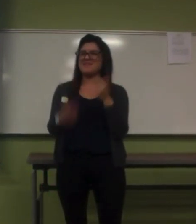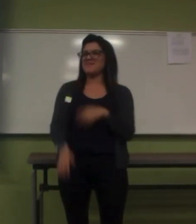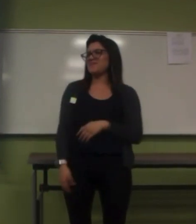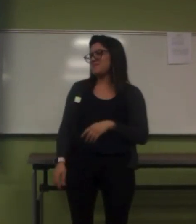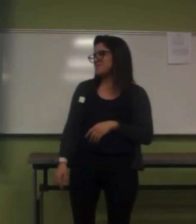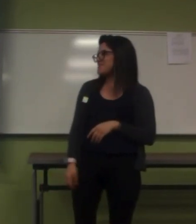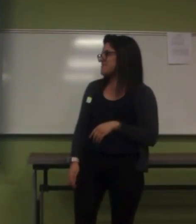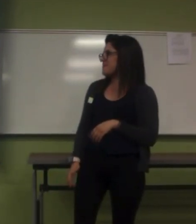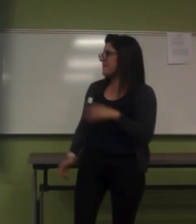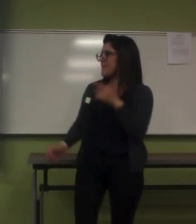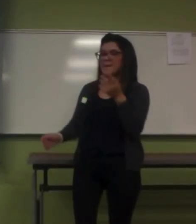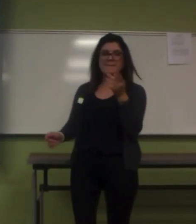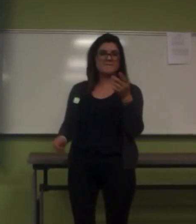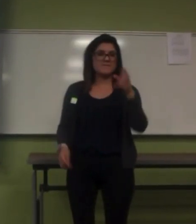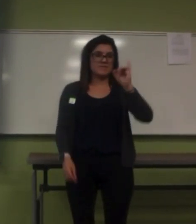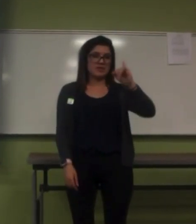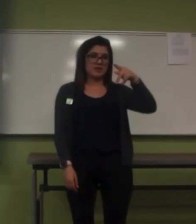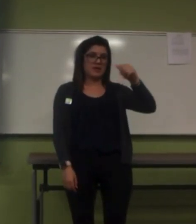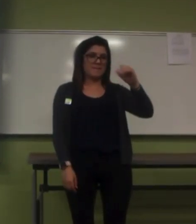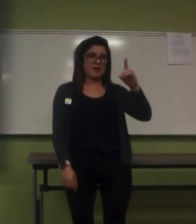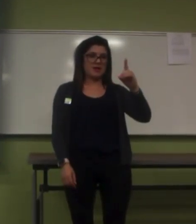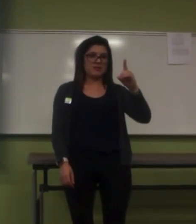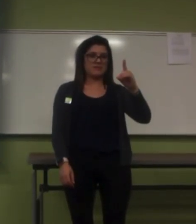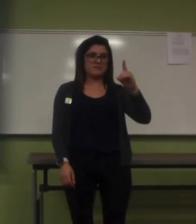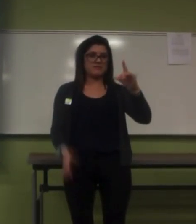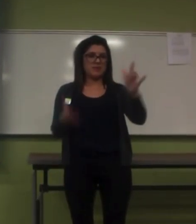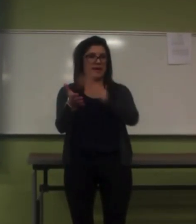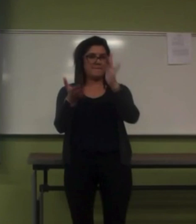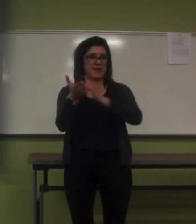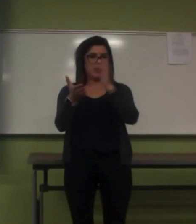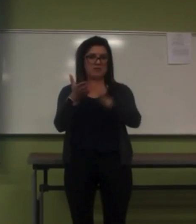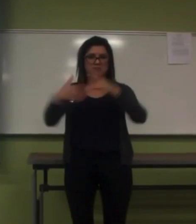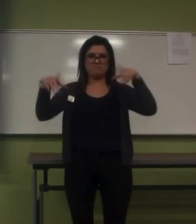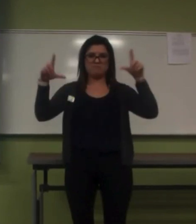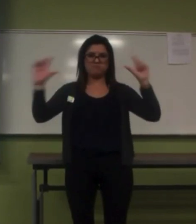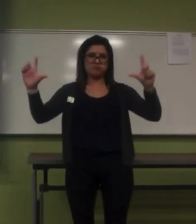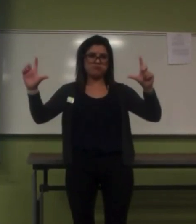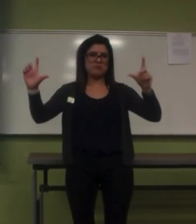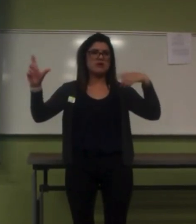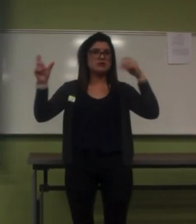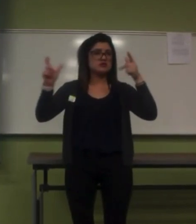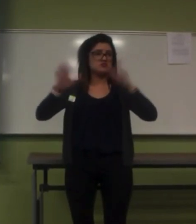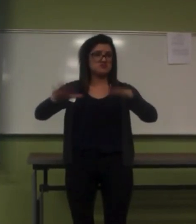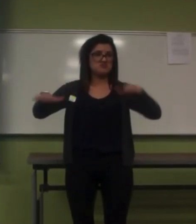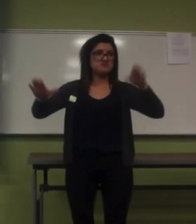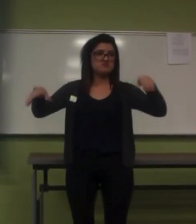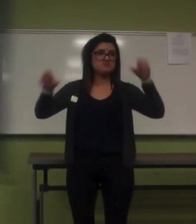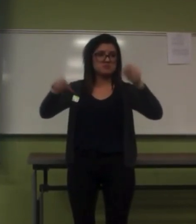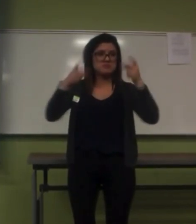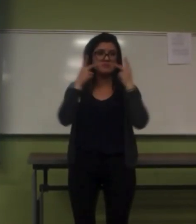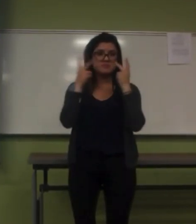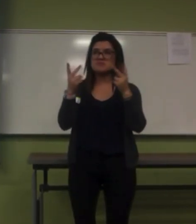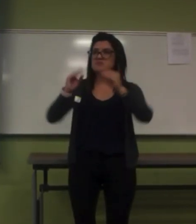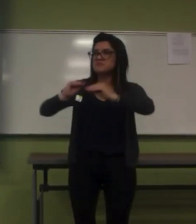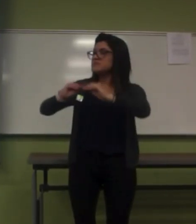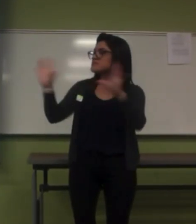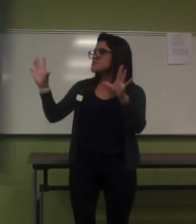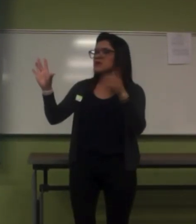So, we had a big iPad for the kids to see, and they're walking around.